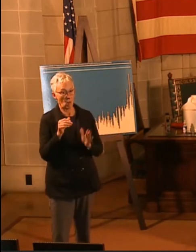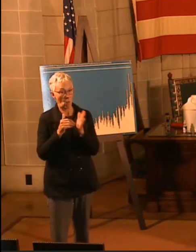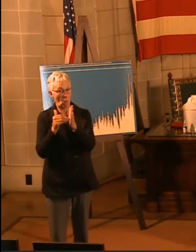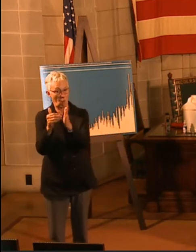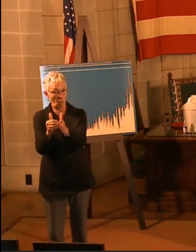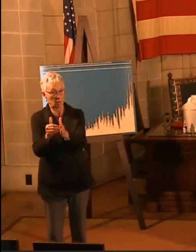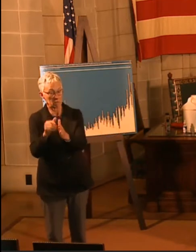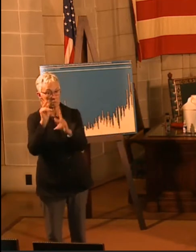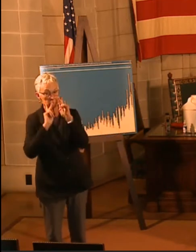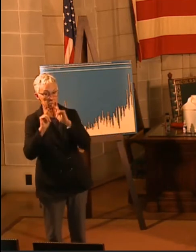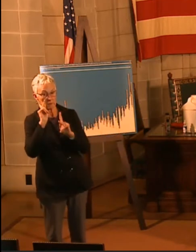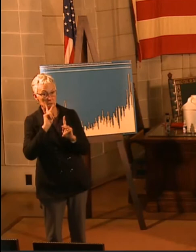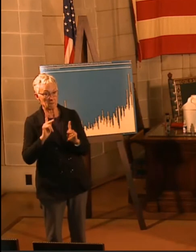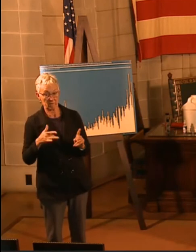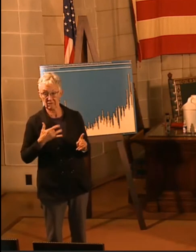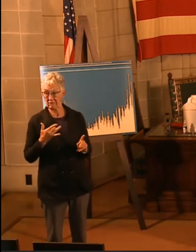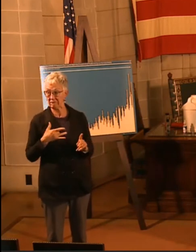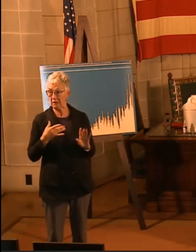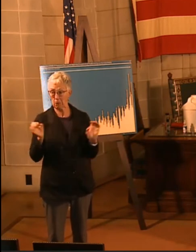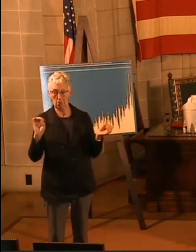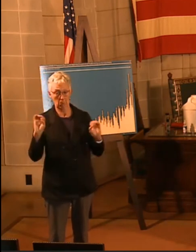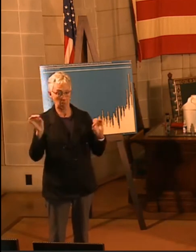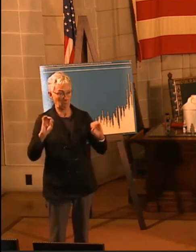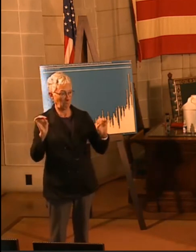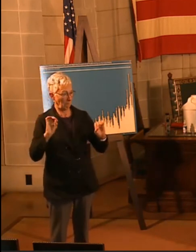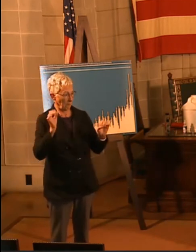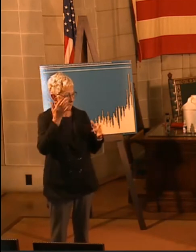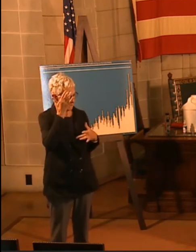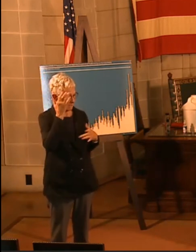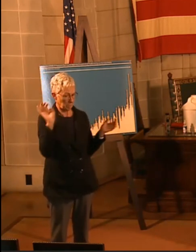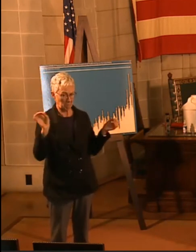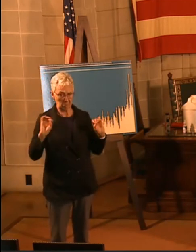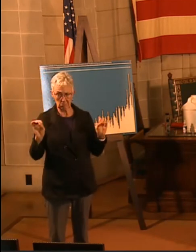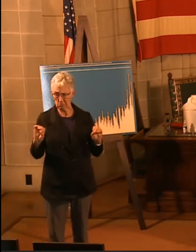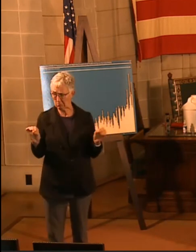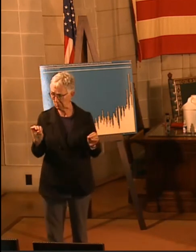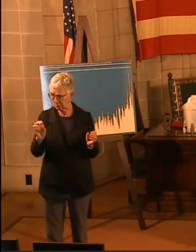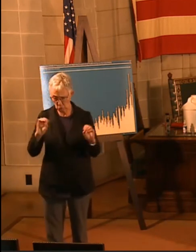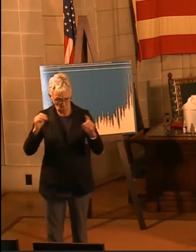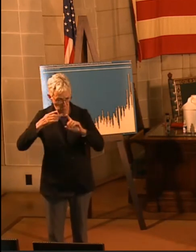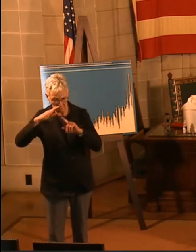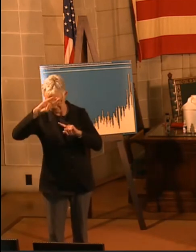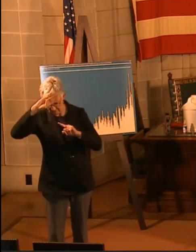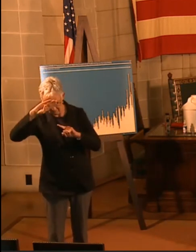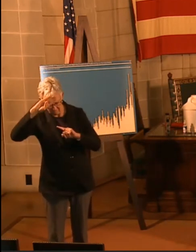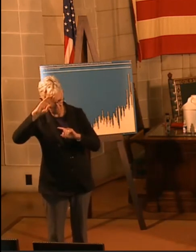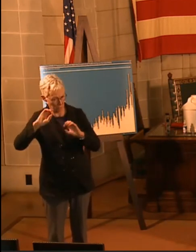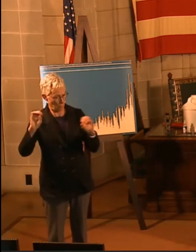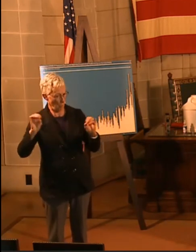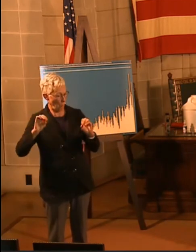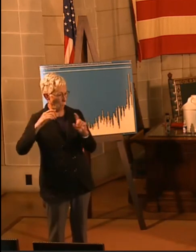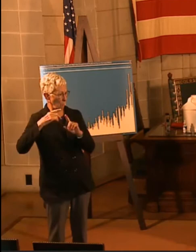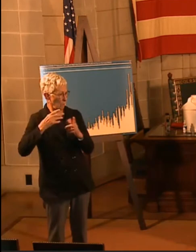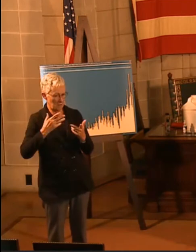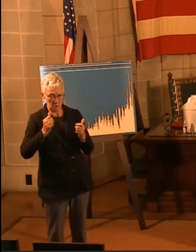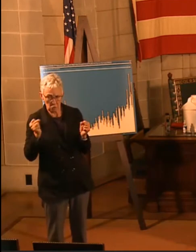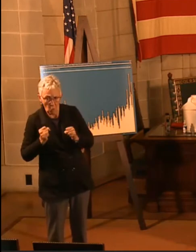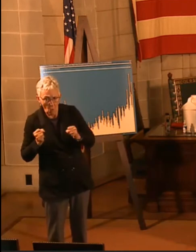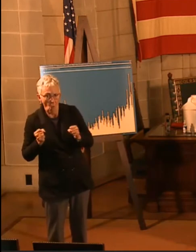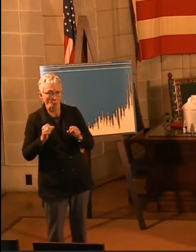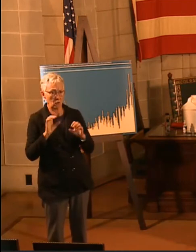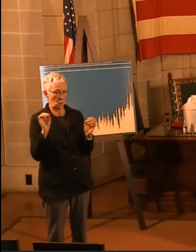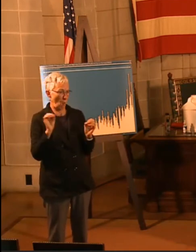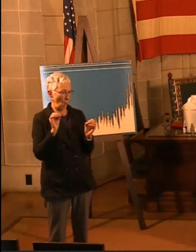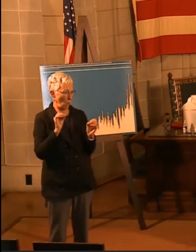Especially young people can frequently have infection and never develop symptoms. But that doesn't mean that these